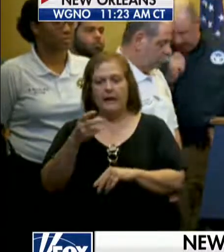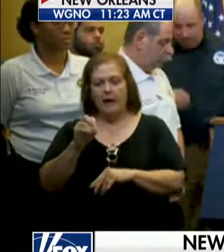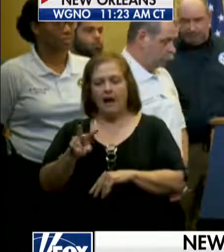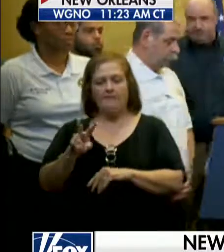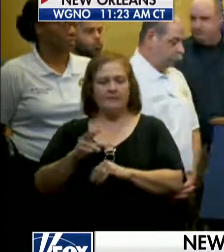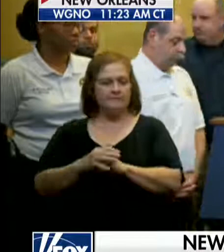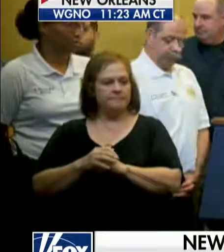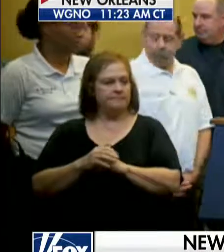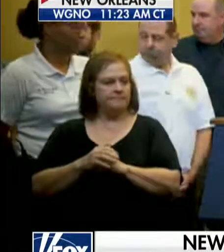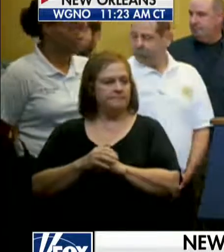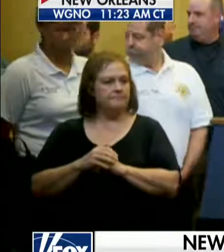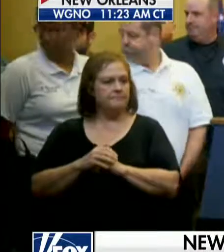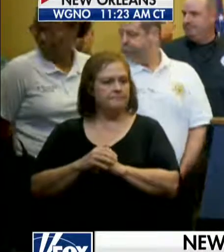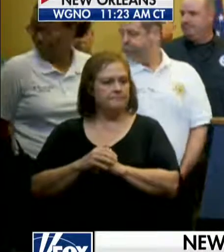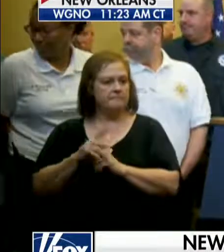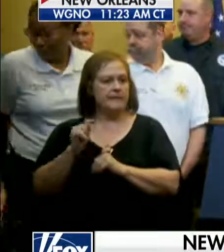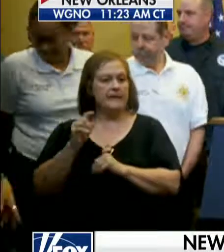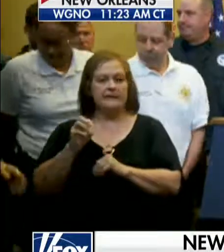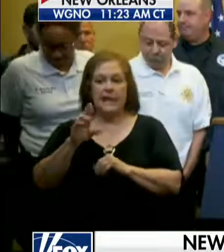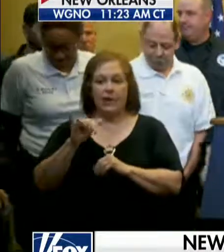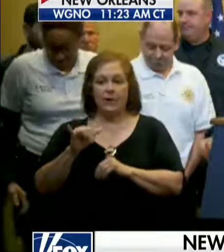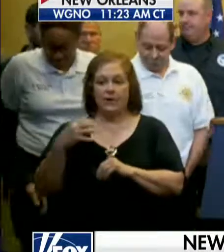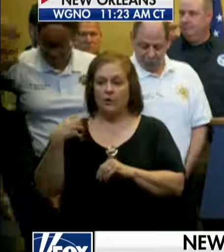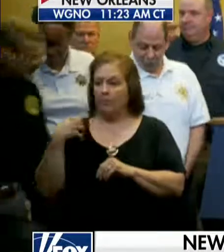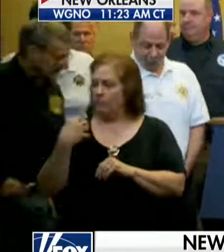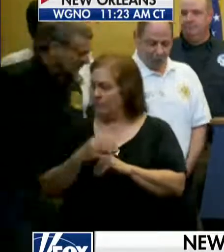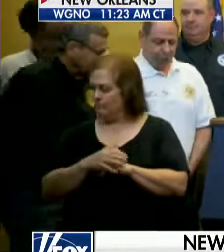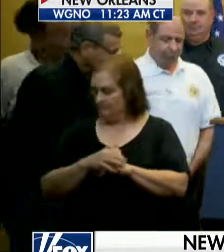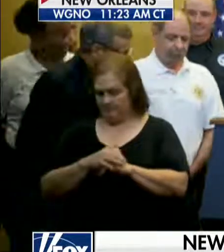Colonel Terry Everett. Come on up, Colonel.